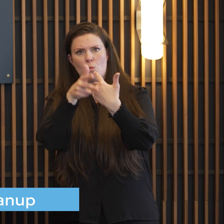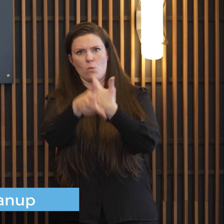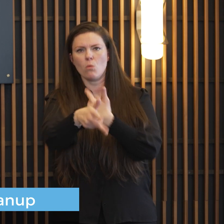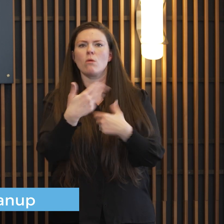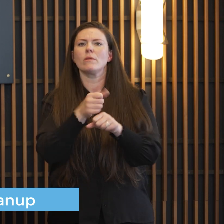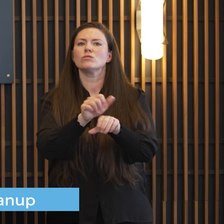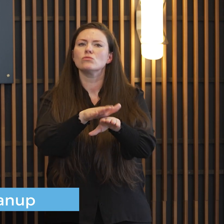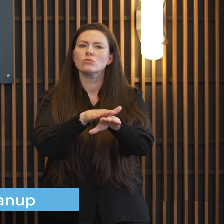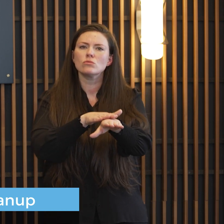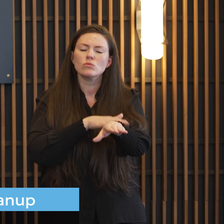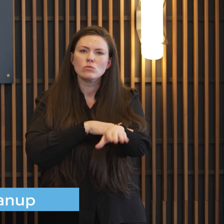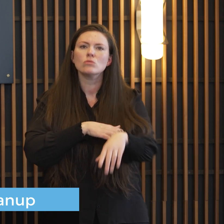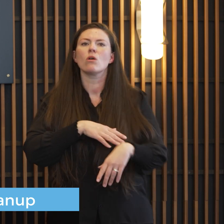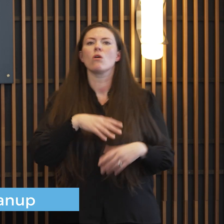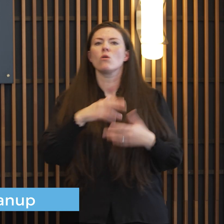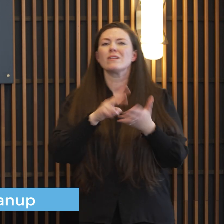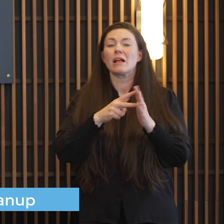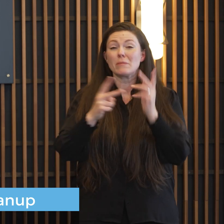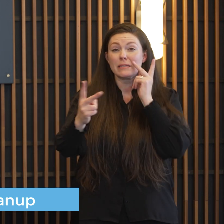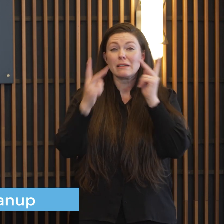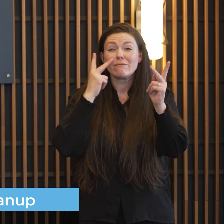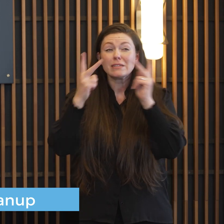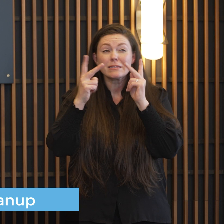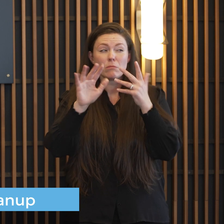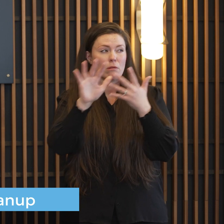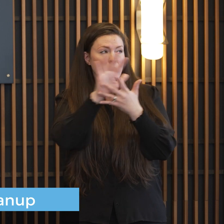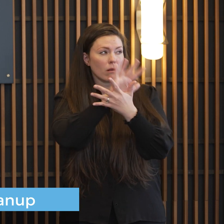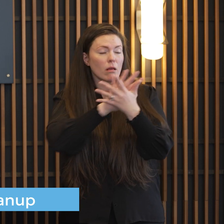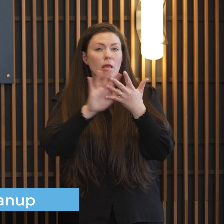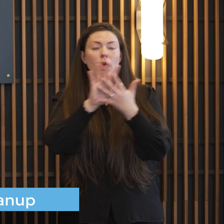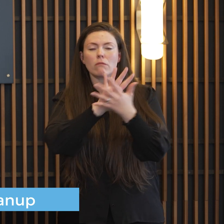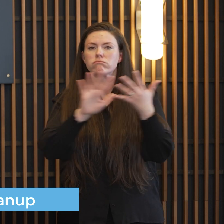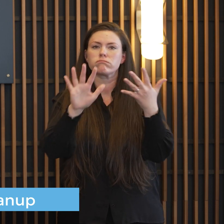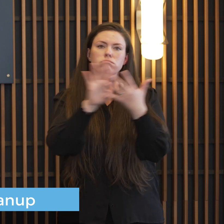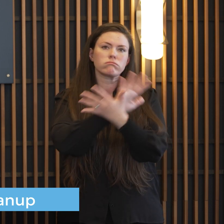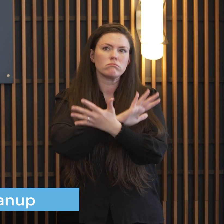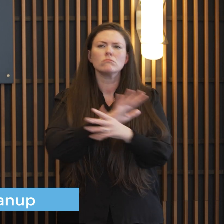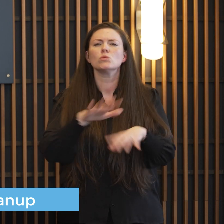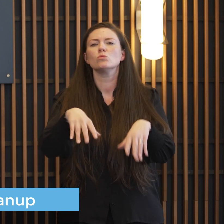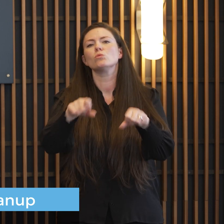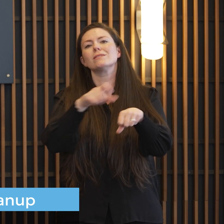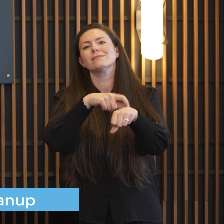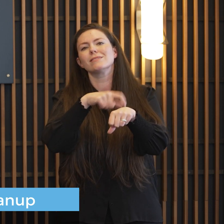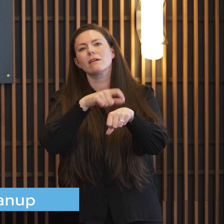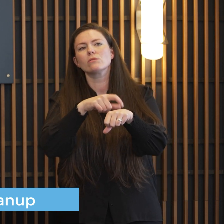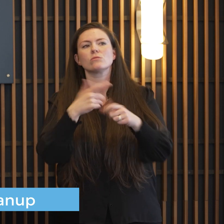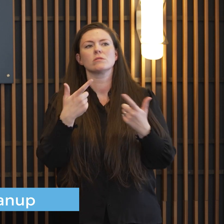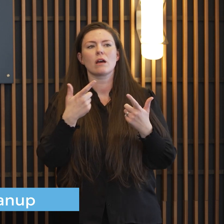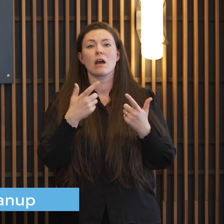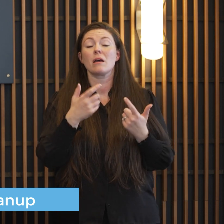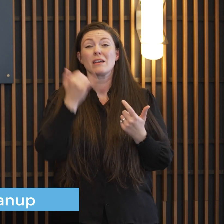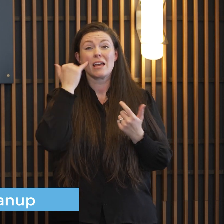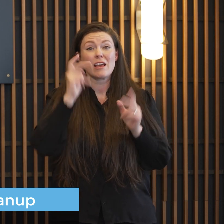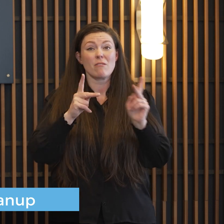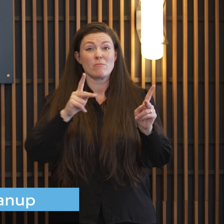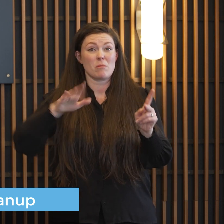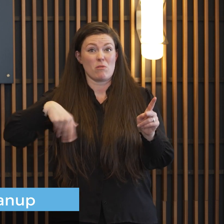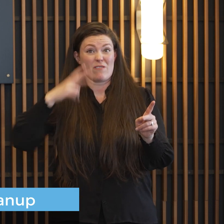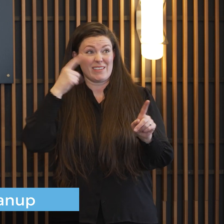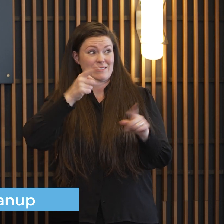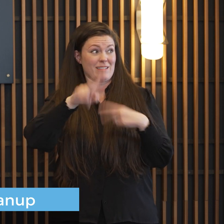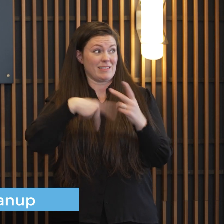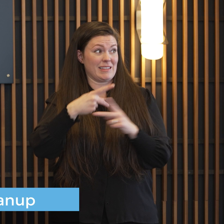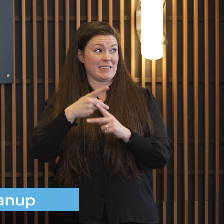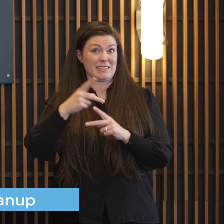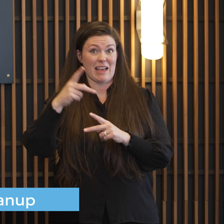start to get build up a little bit visibility decreases at intersections and so it's just again a good reminder especially for a lot of people who haven't seen a snowfall like this